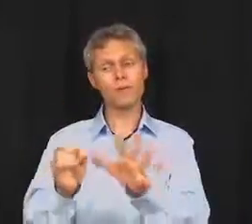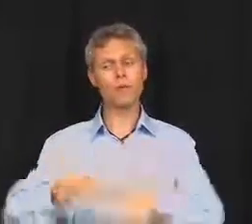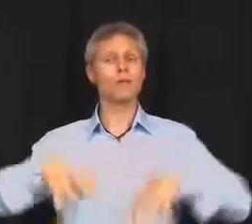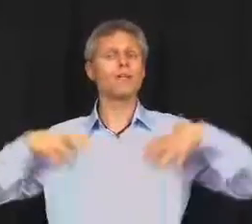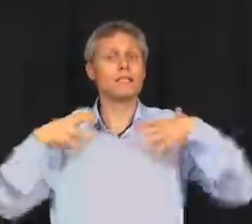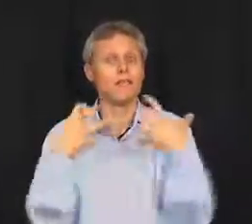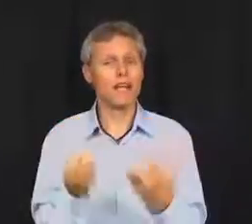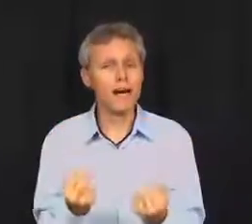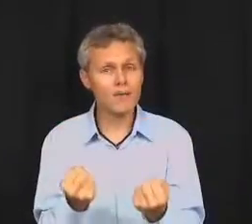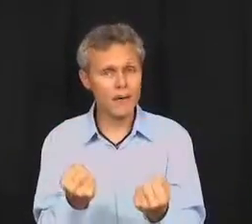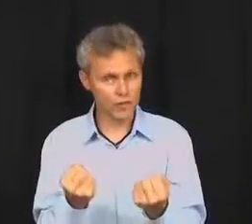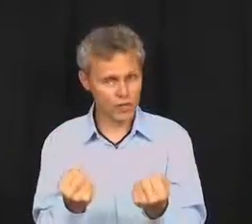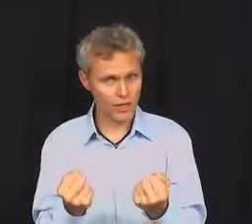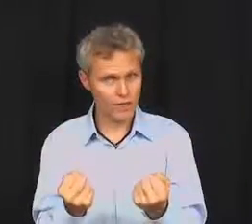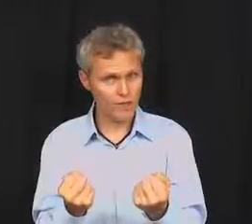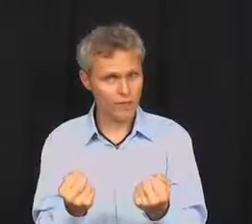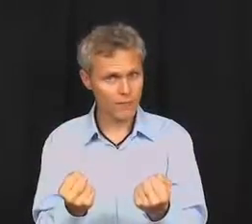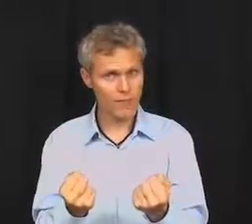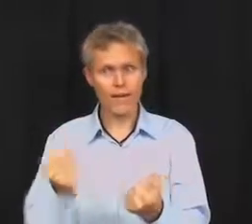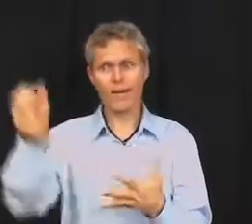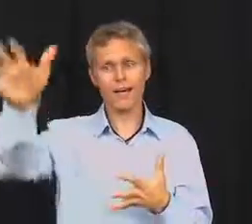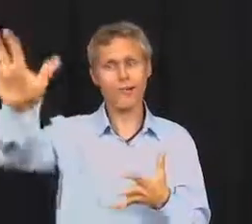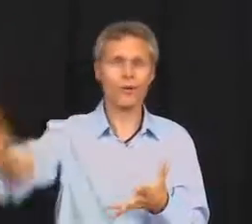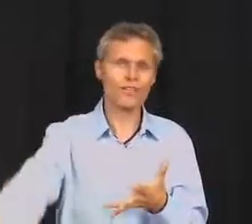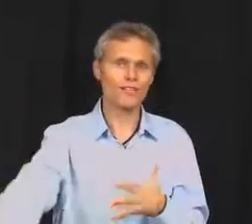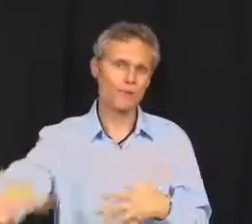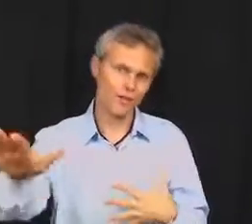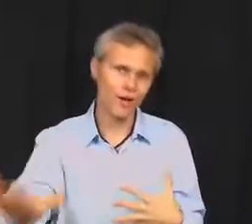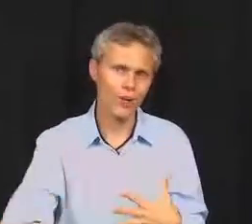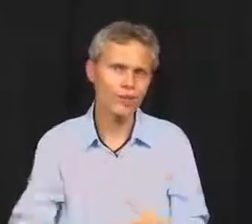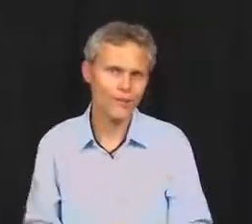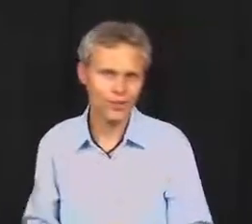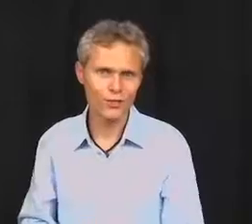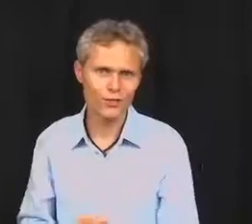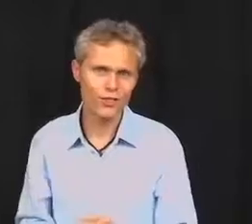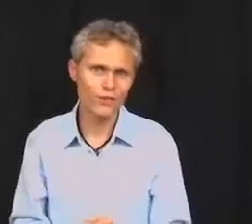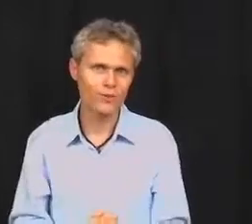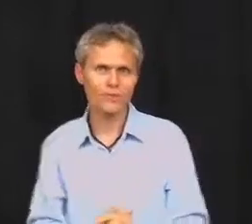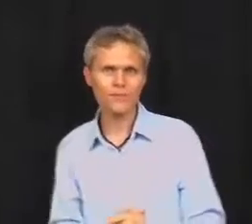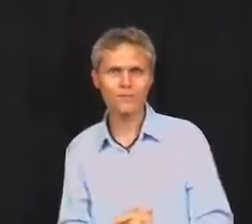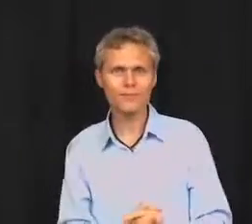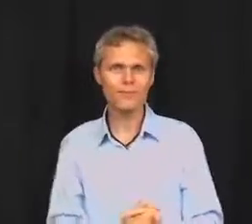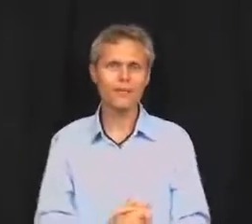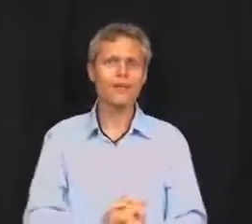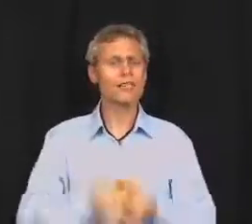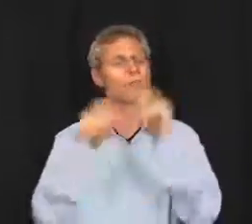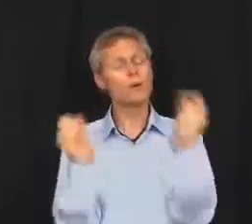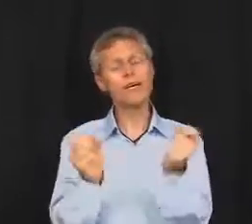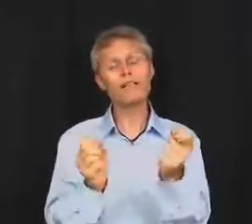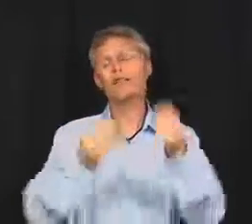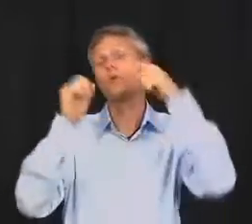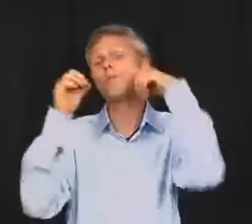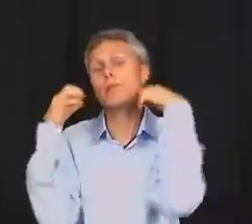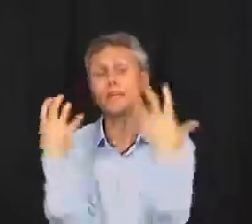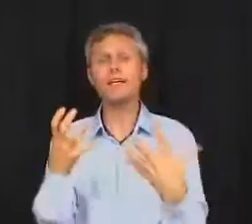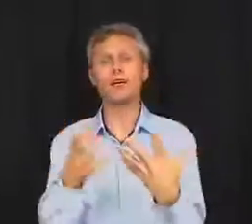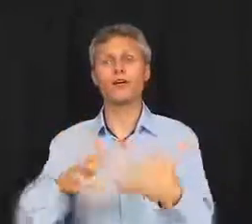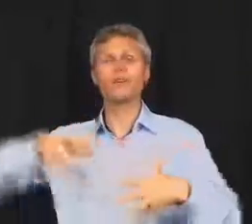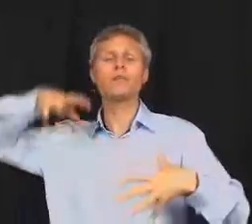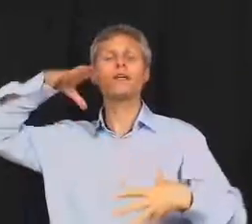be able to have a lot of energy. And, of course, they have to be able to calm down the children too. So, the point is, if you want to be a leader, if you want